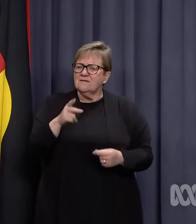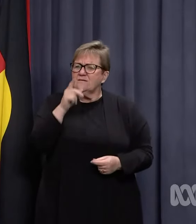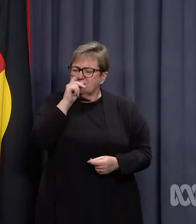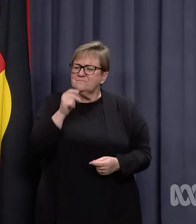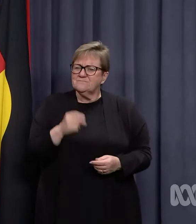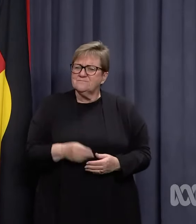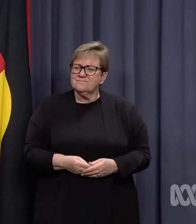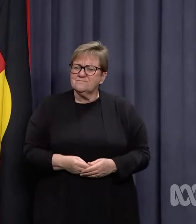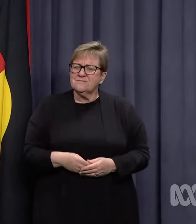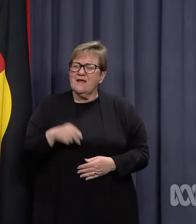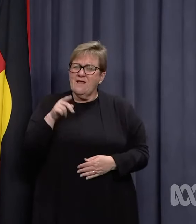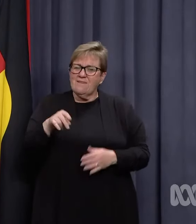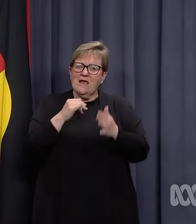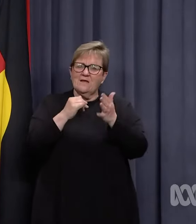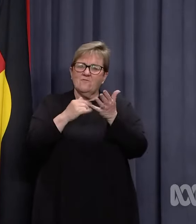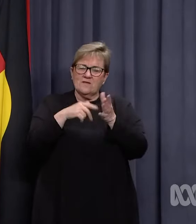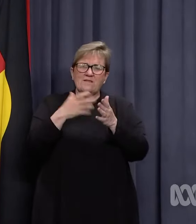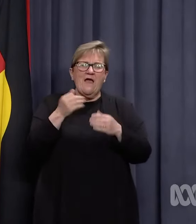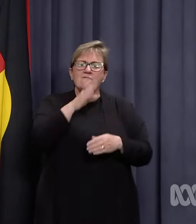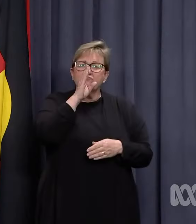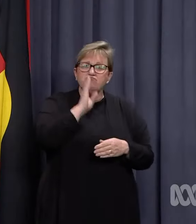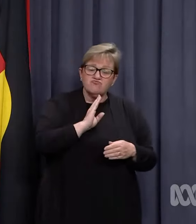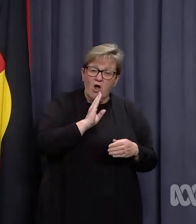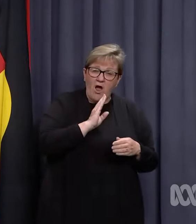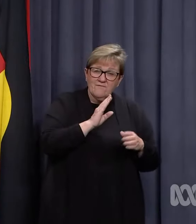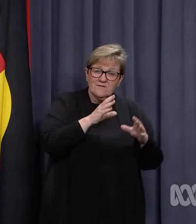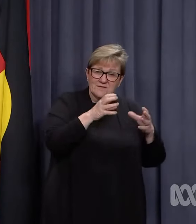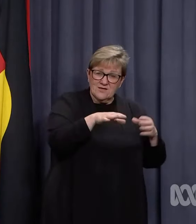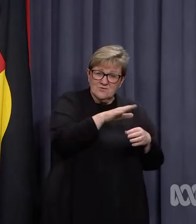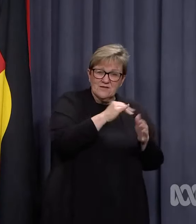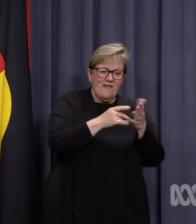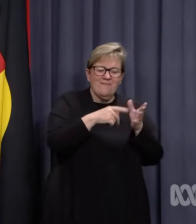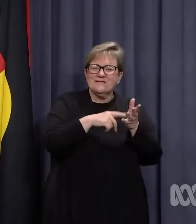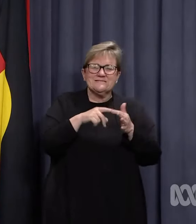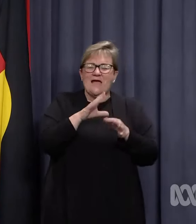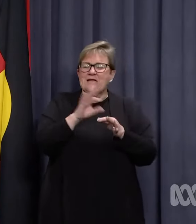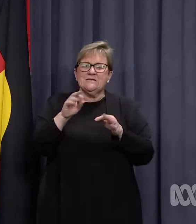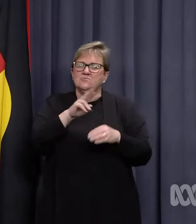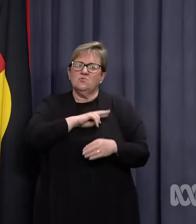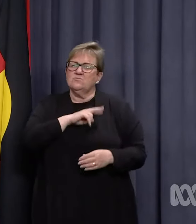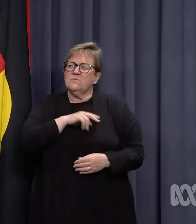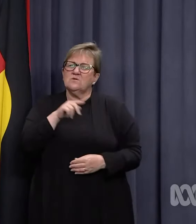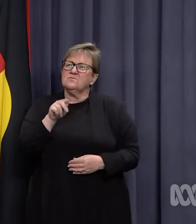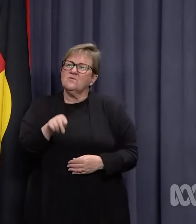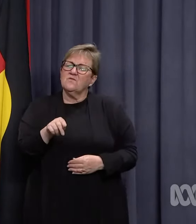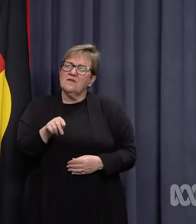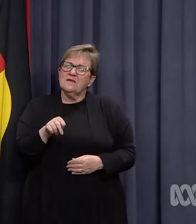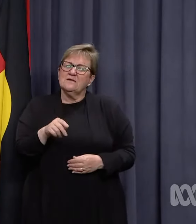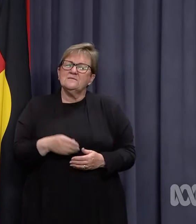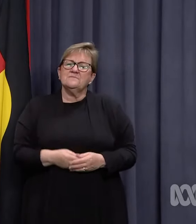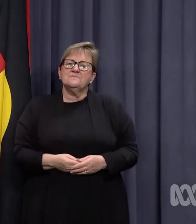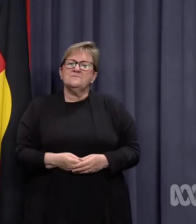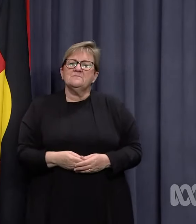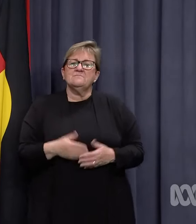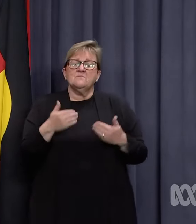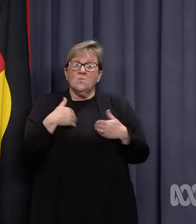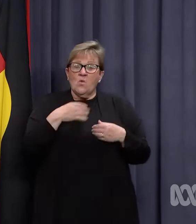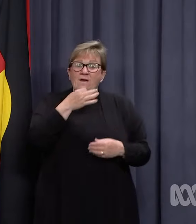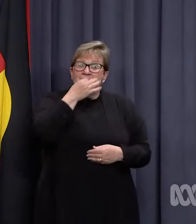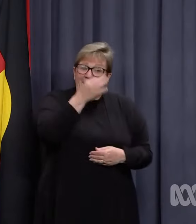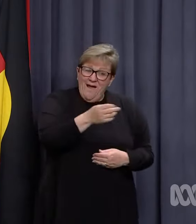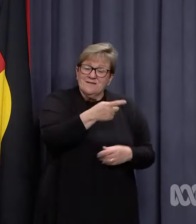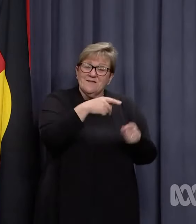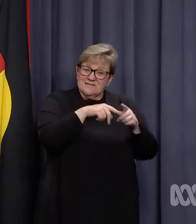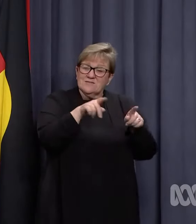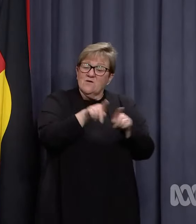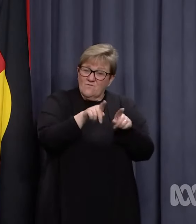That is for the state clinics. There are privately run clinics that the state does not have necessarily management of. Now, we request that